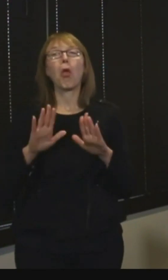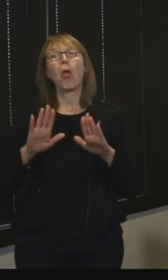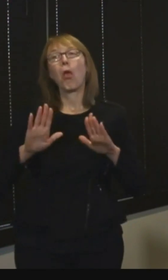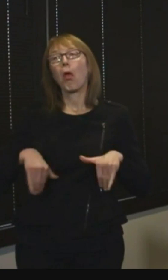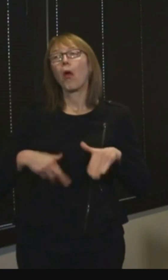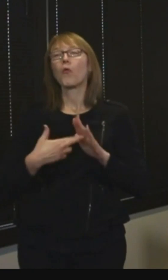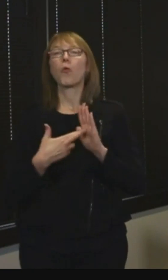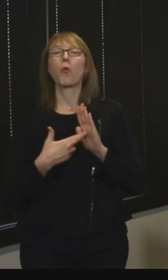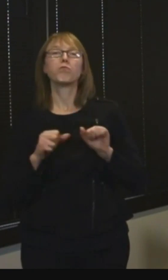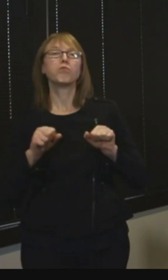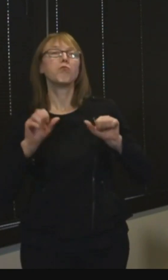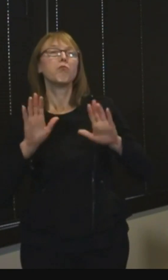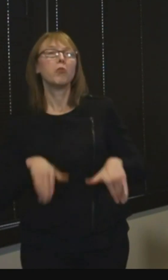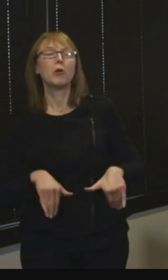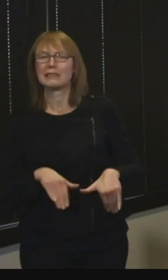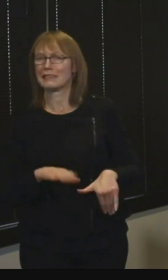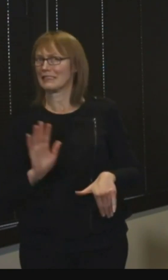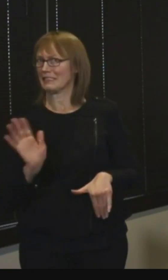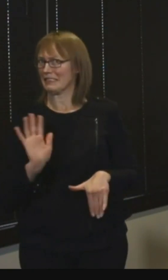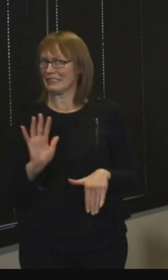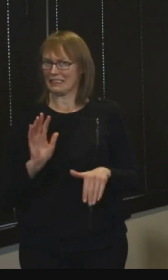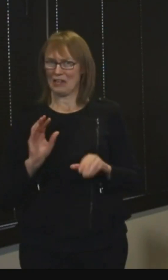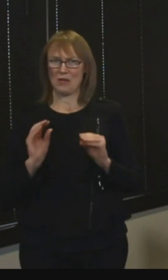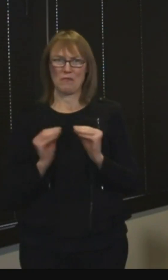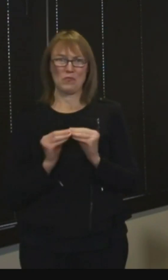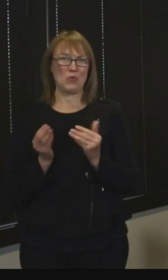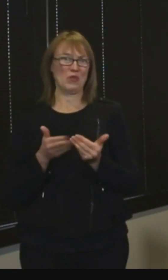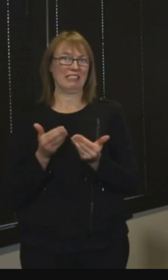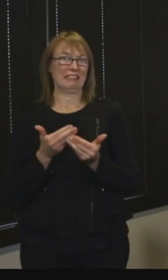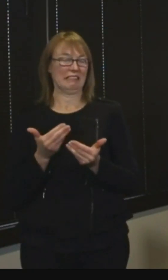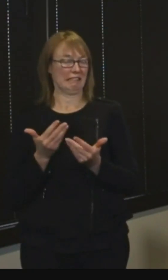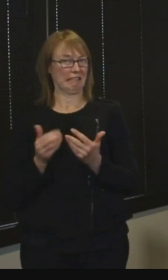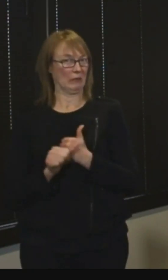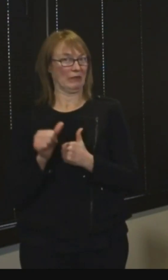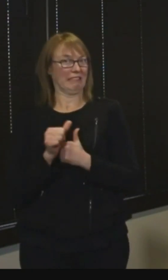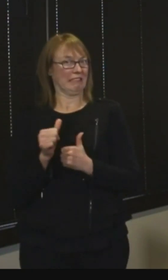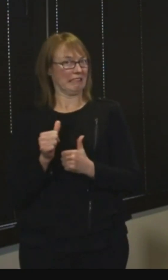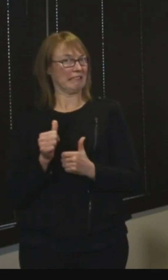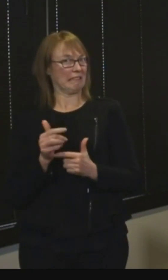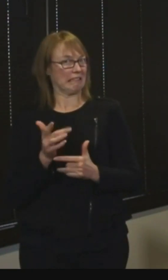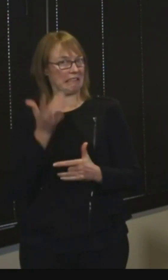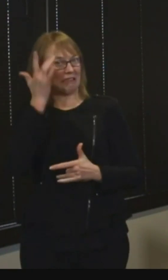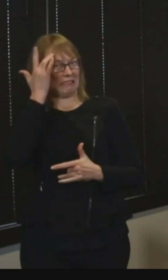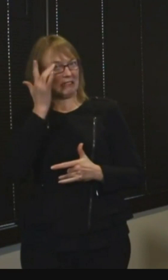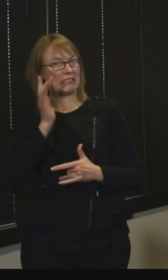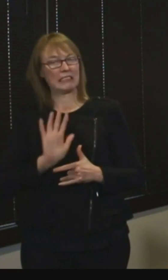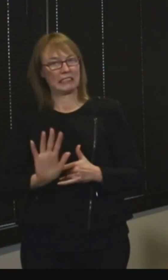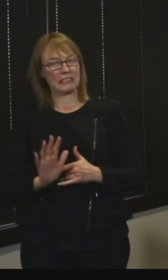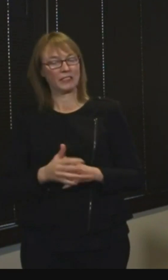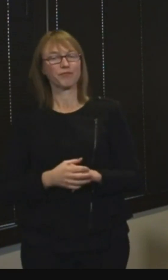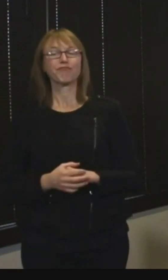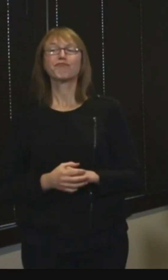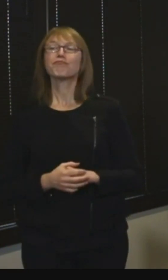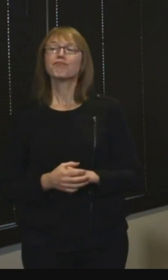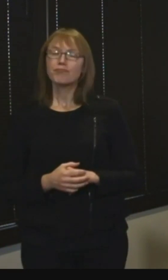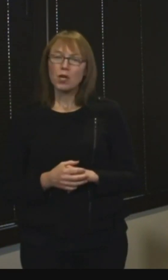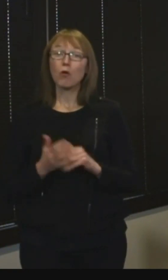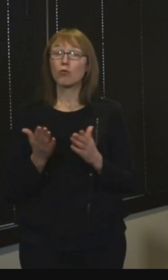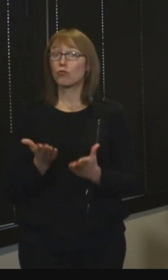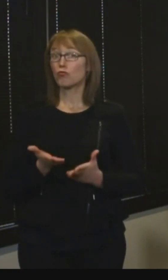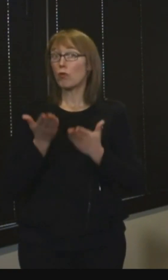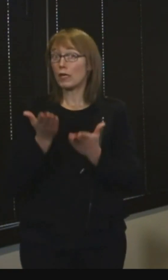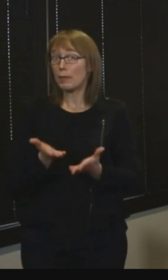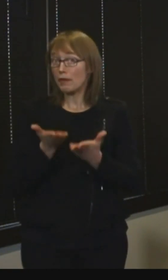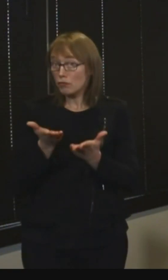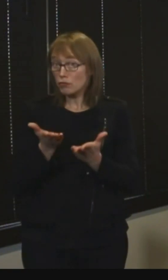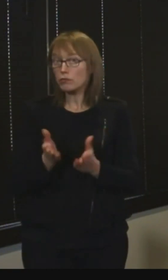mask or gathering in a group or things like that. So really it doesn't change much as far as recommendations